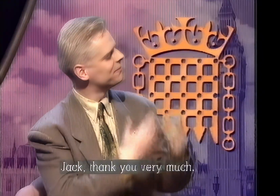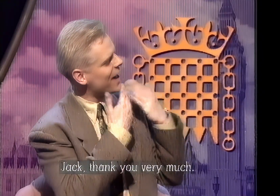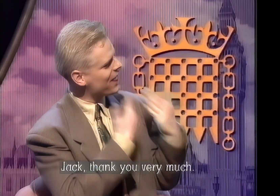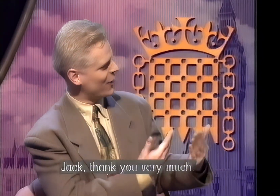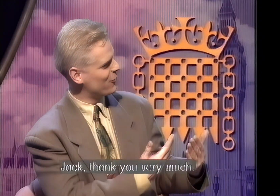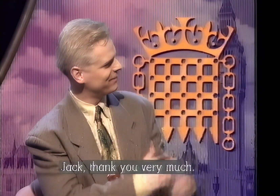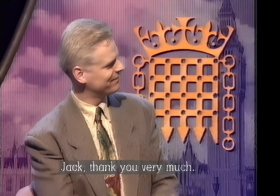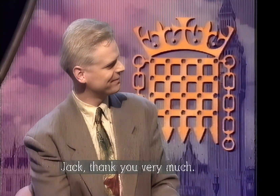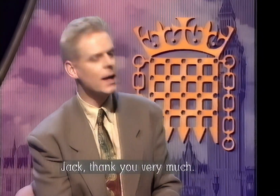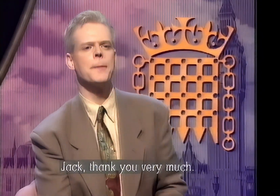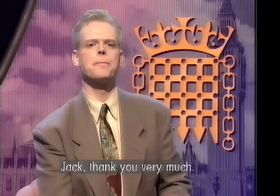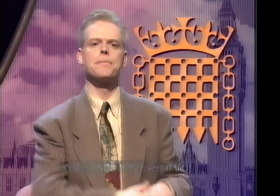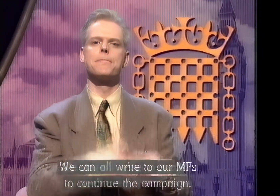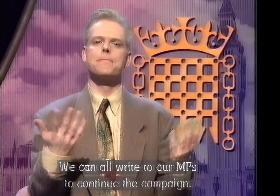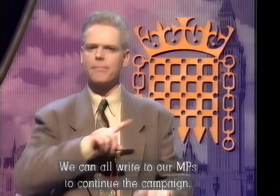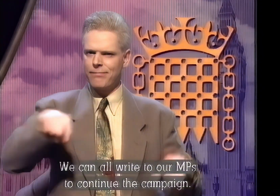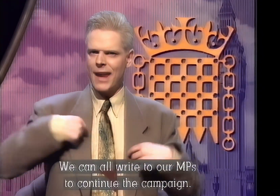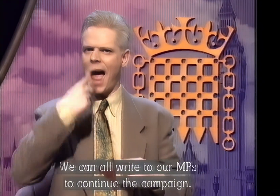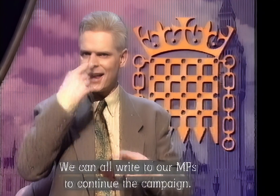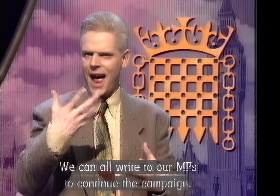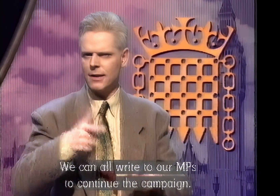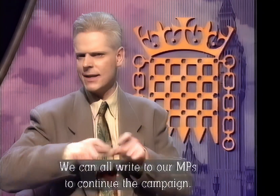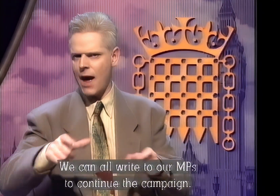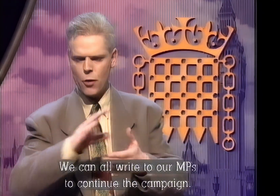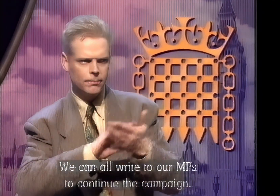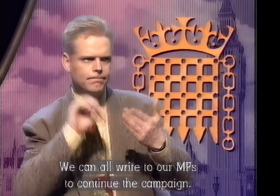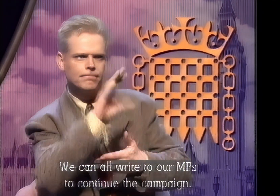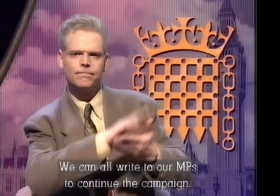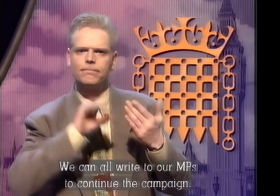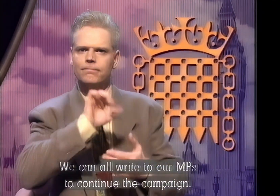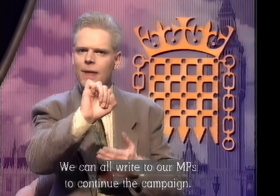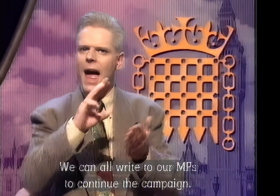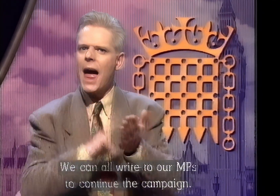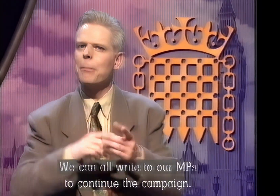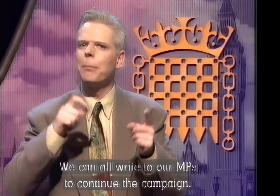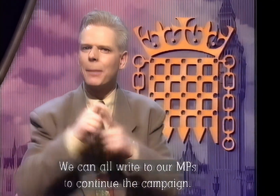Jack, thank you very much. We can all write to our MPs to continue the campaign.